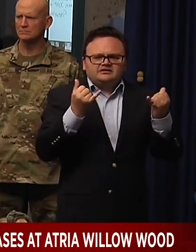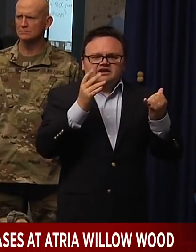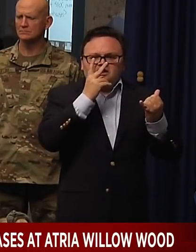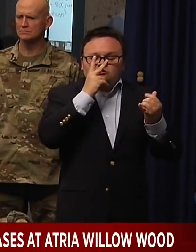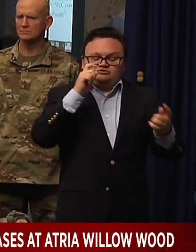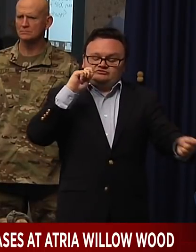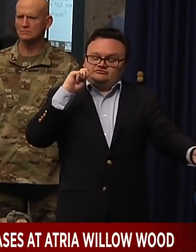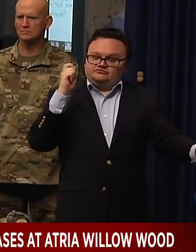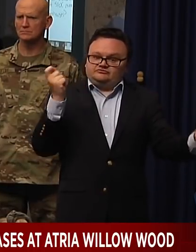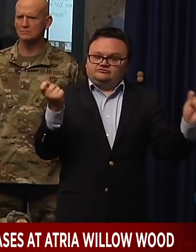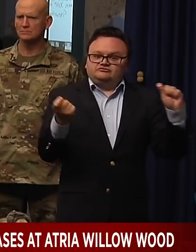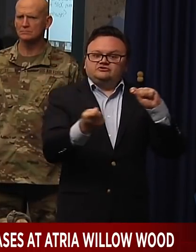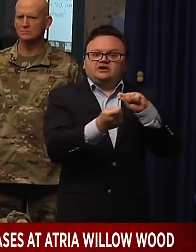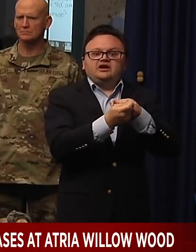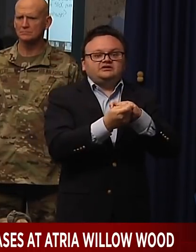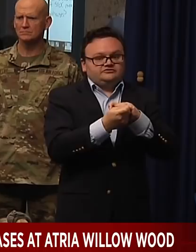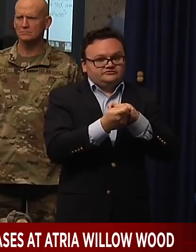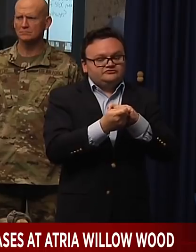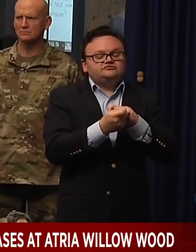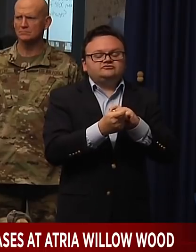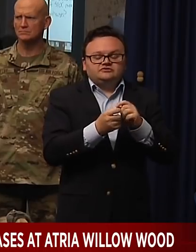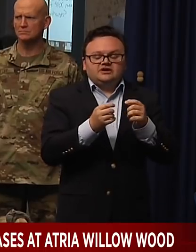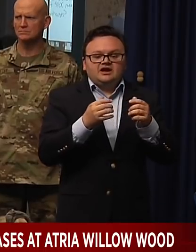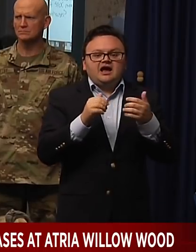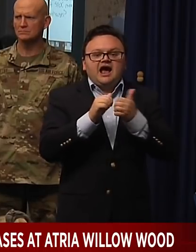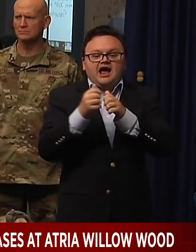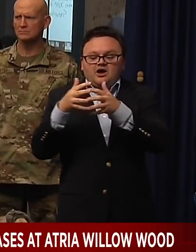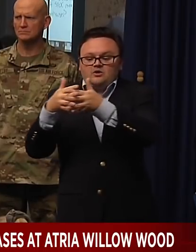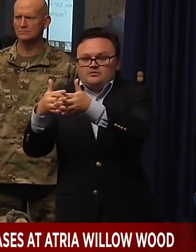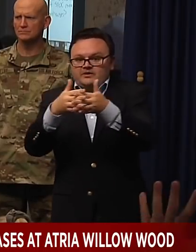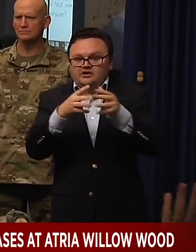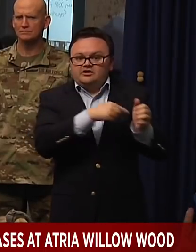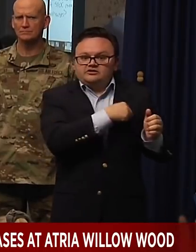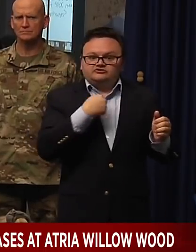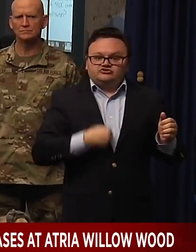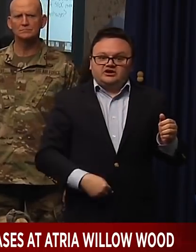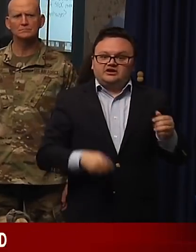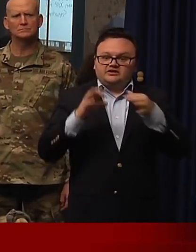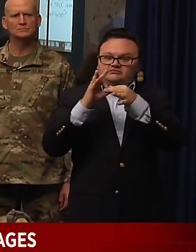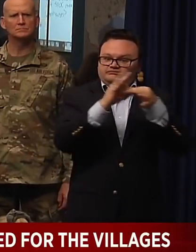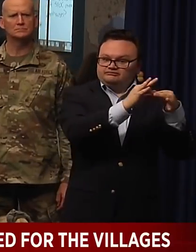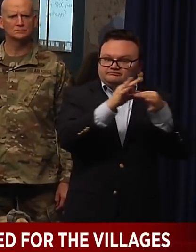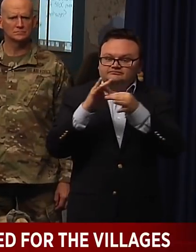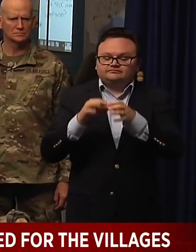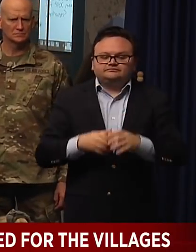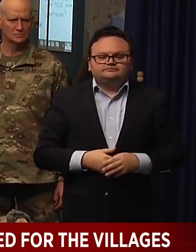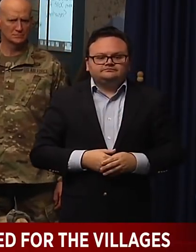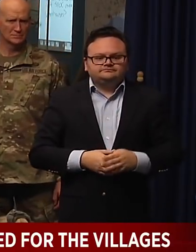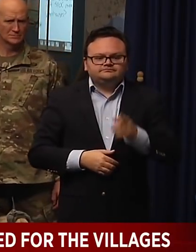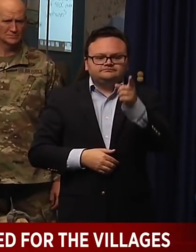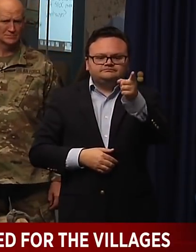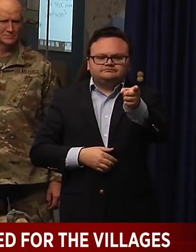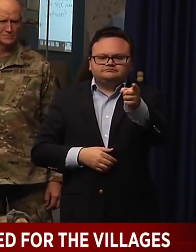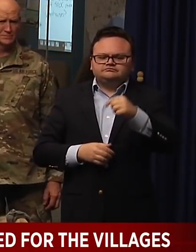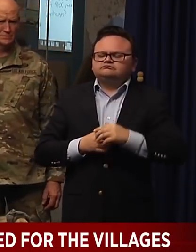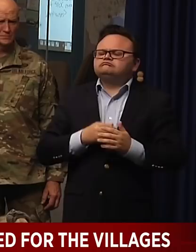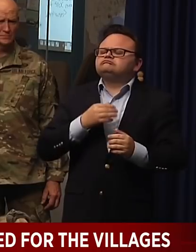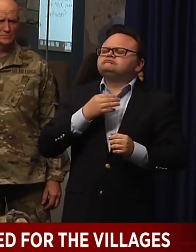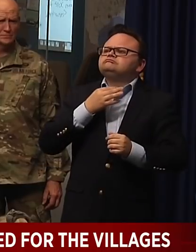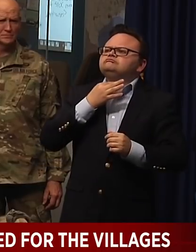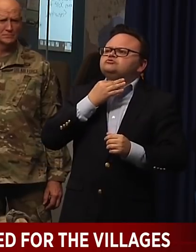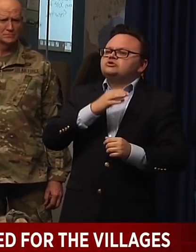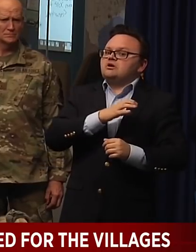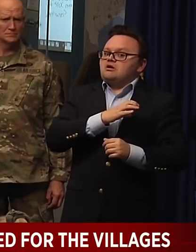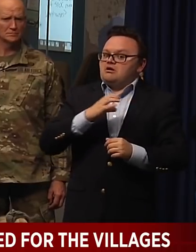in how China is discussed in American politics, and rightfully so. Do you think that some of the comments that are being made by some members of Congress,